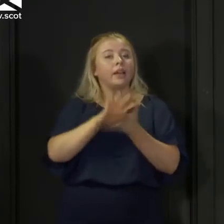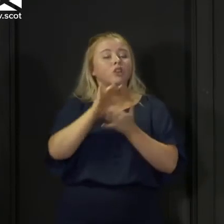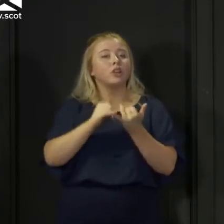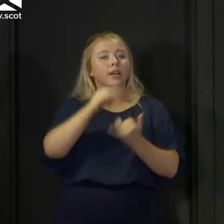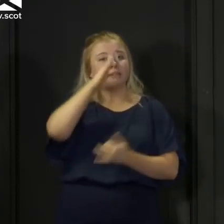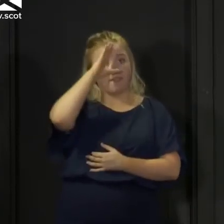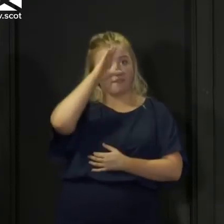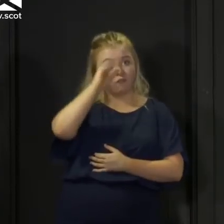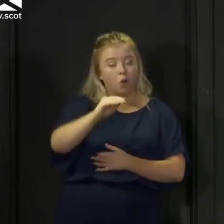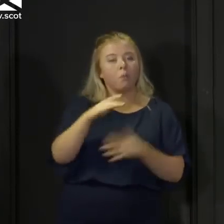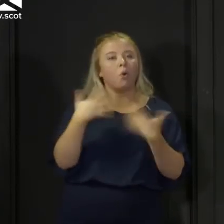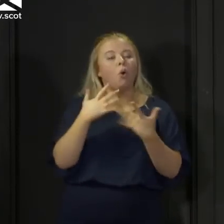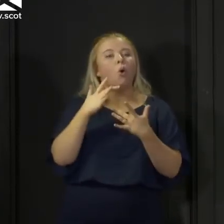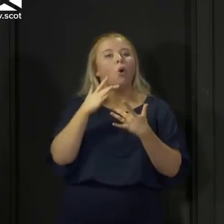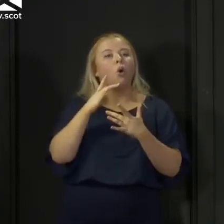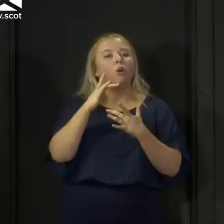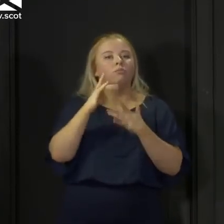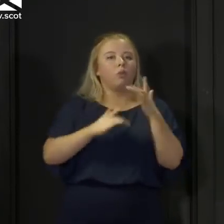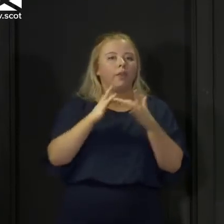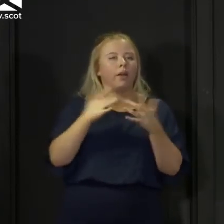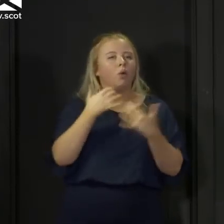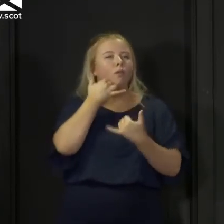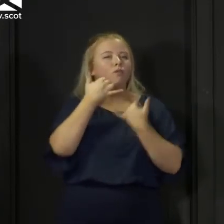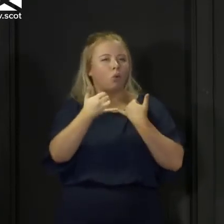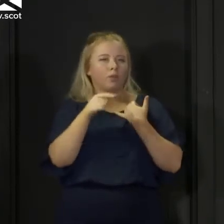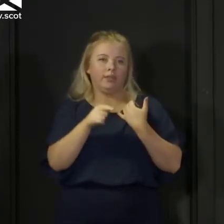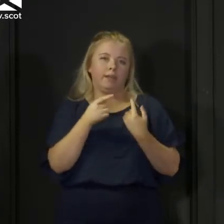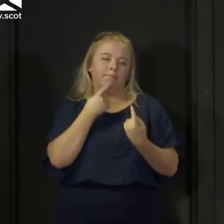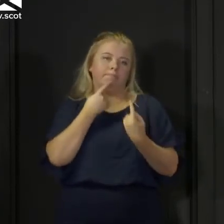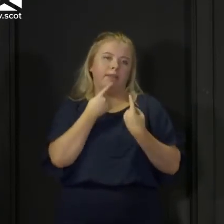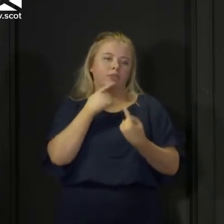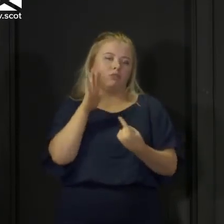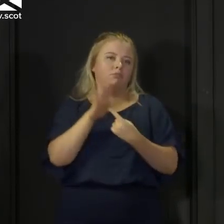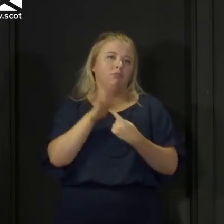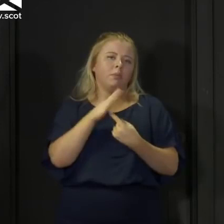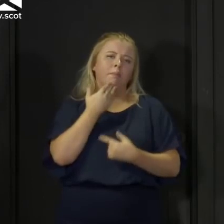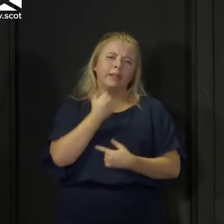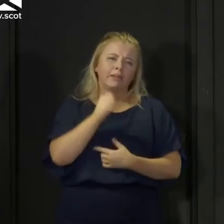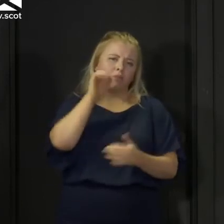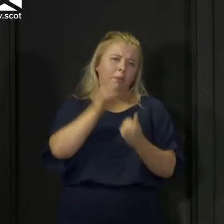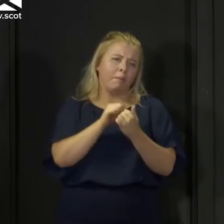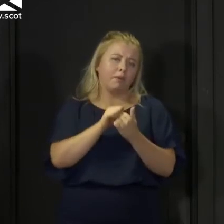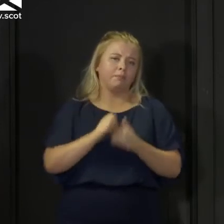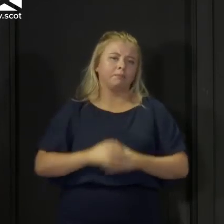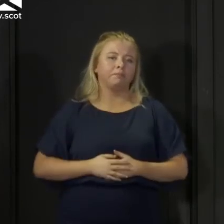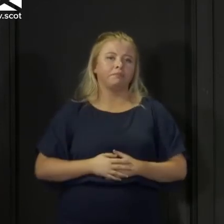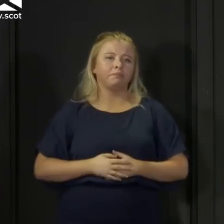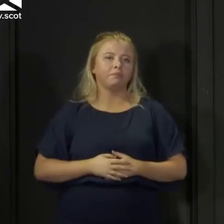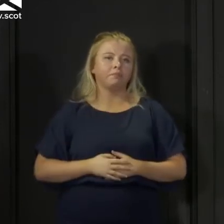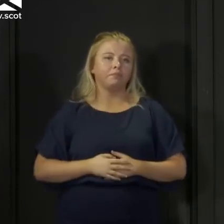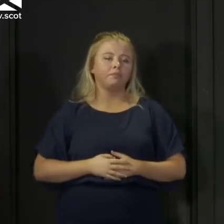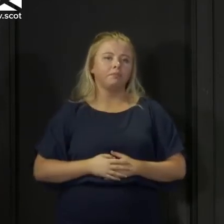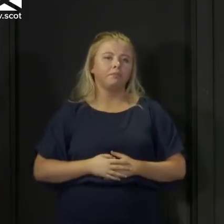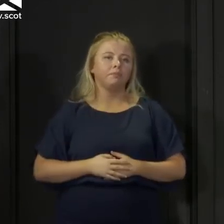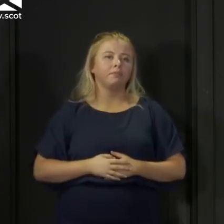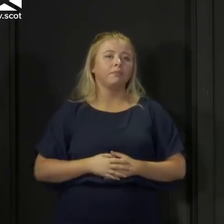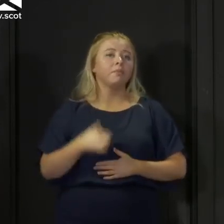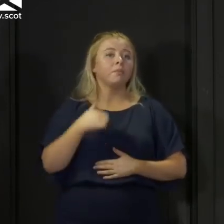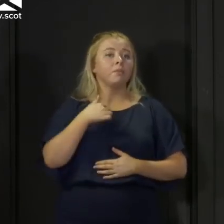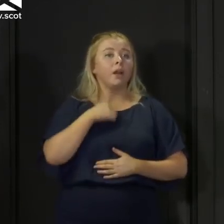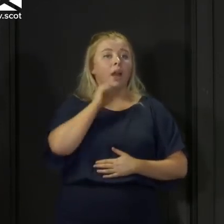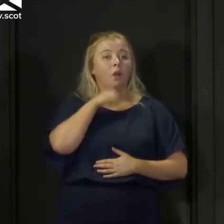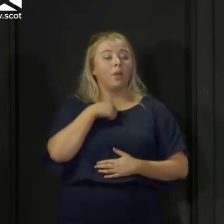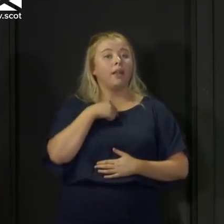to book a test that's the one message I want you please to take away from today I will be